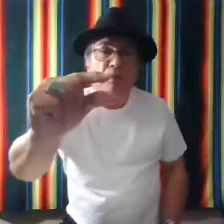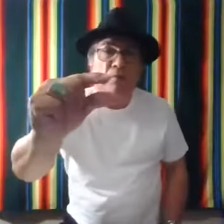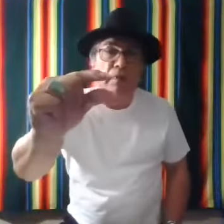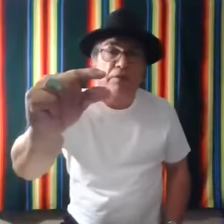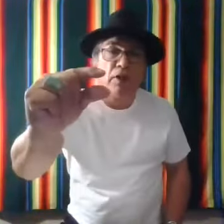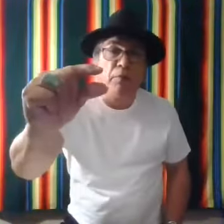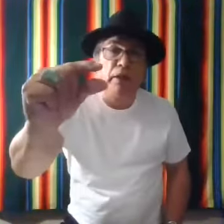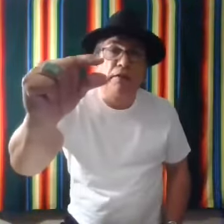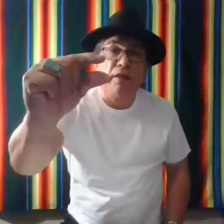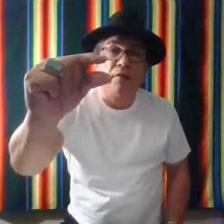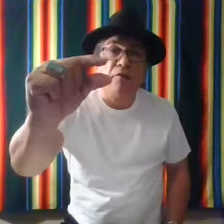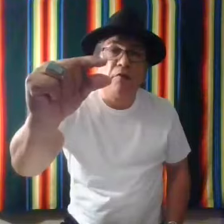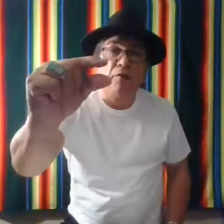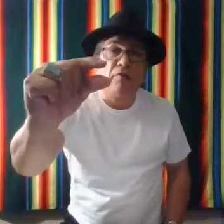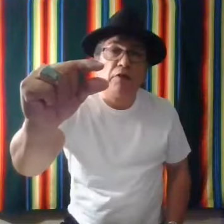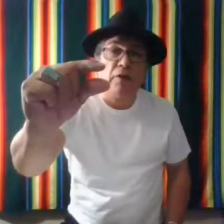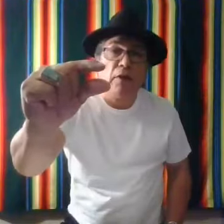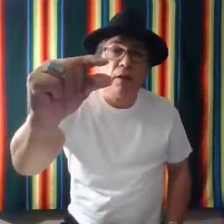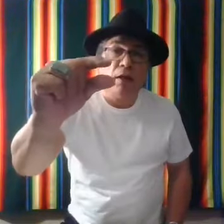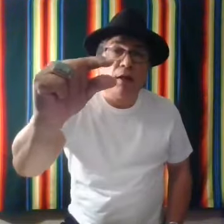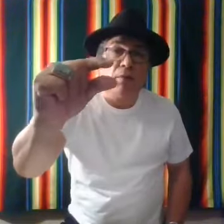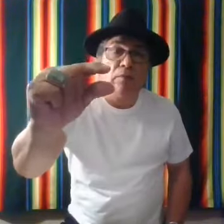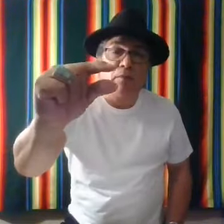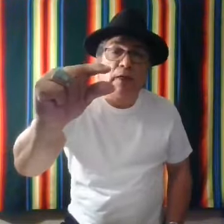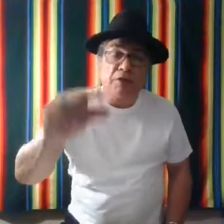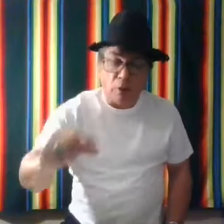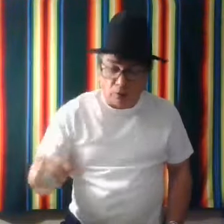Let's drop the blankets. of interfering with my vision. Um, that's small.